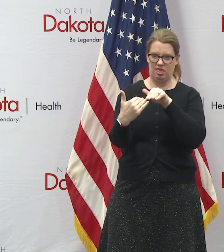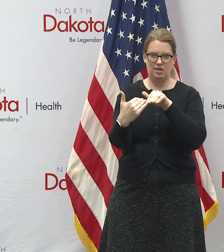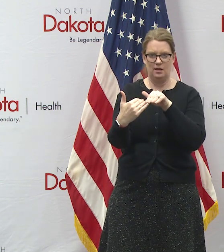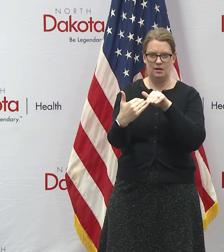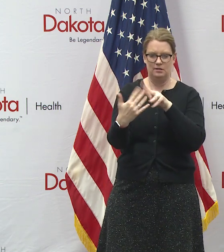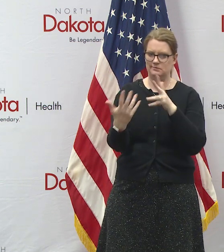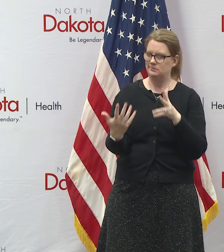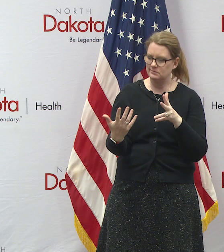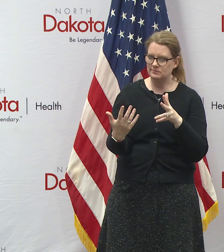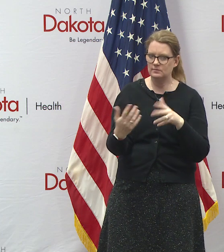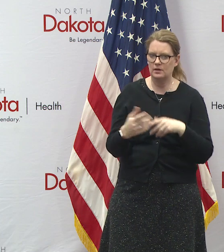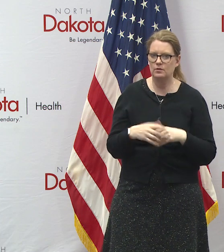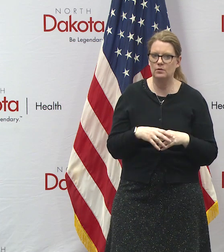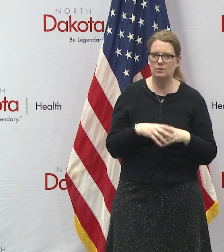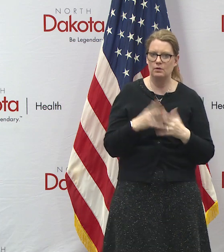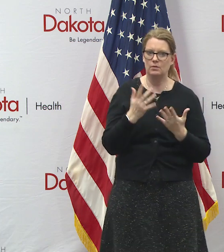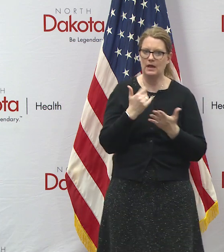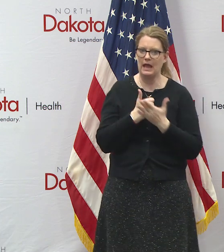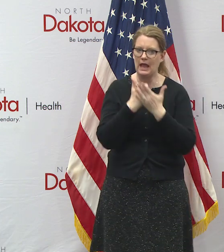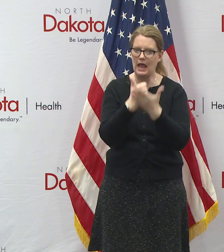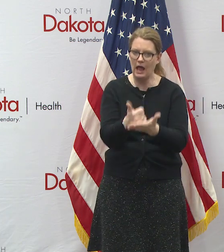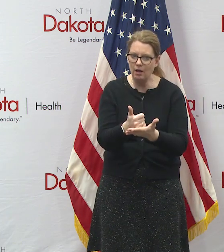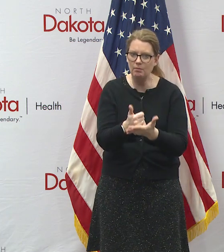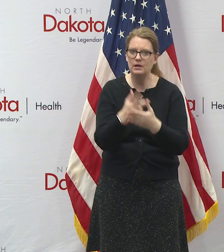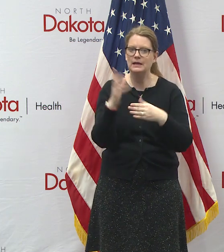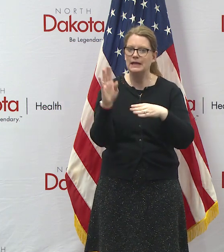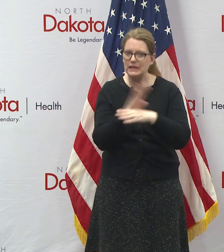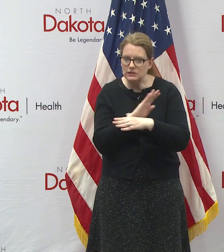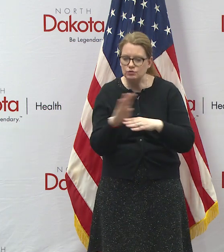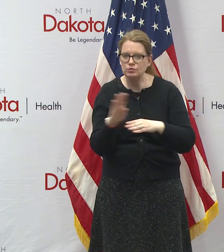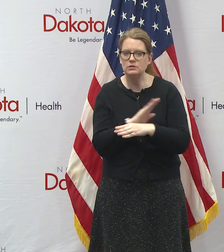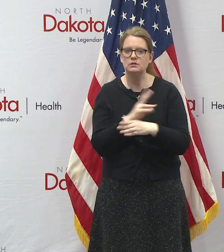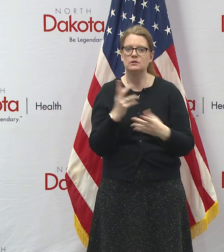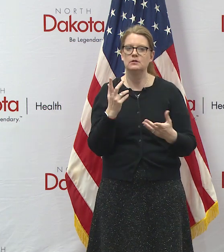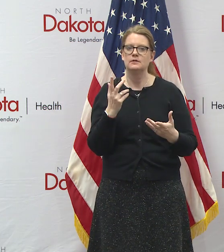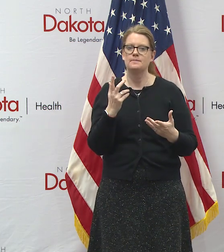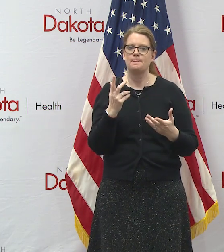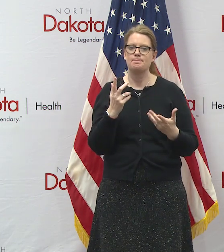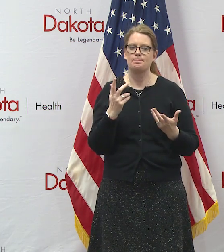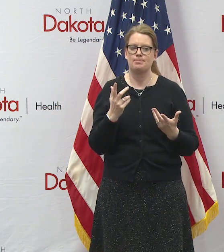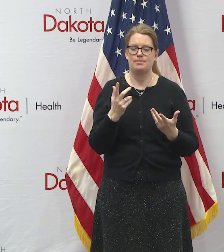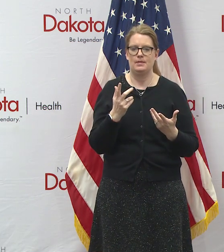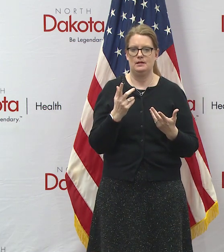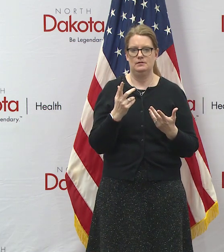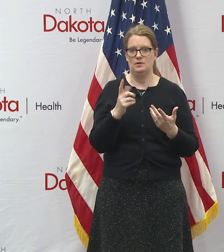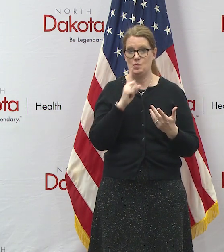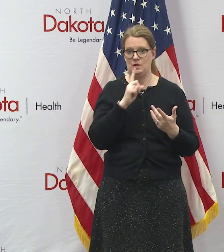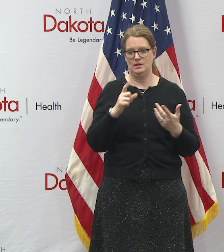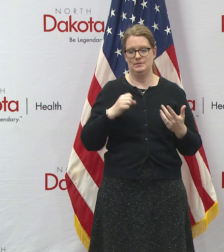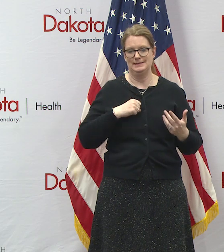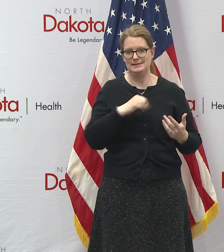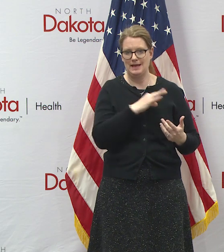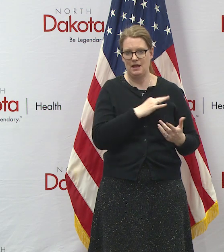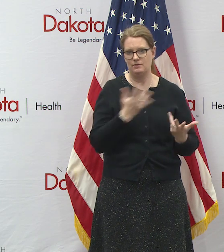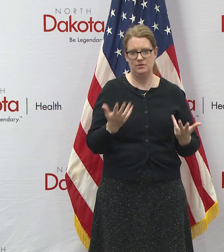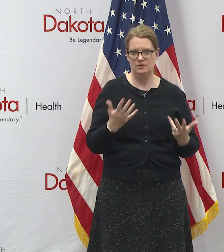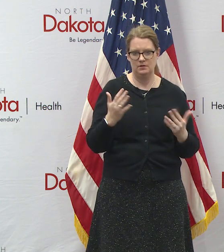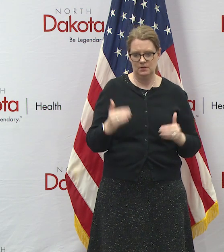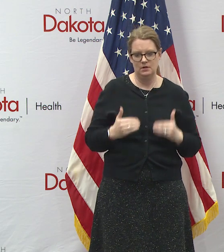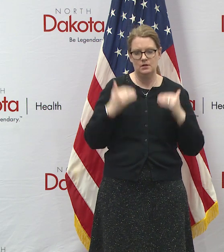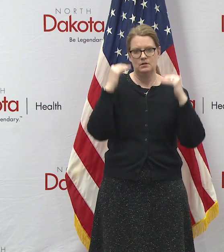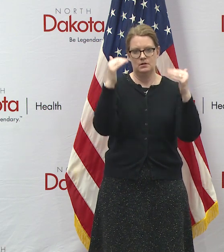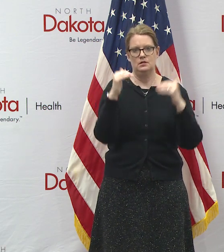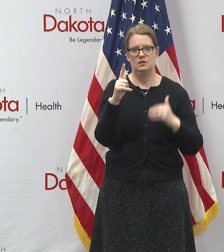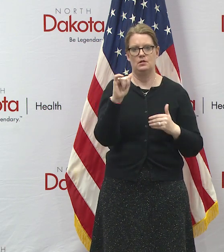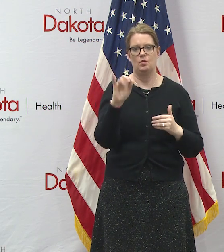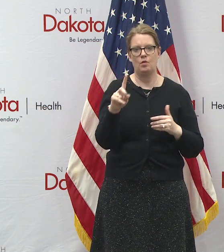short-sighted here we're trying to help out uh industry who may be uh because it's back to a staffing i mean why why raise the load limits i mean